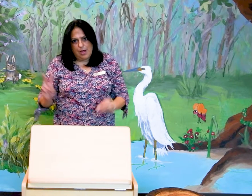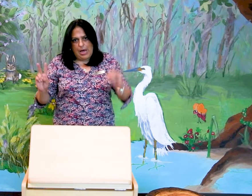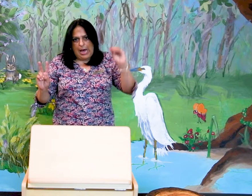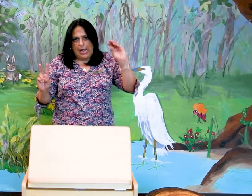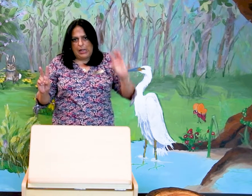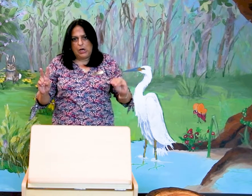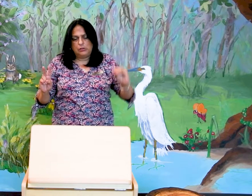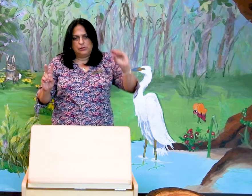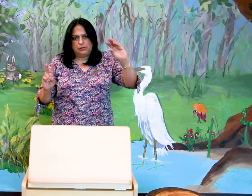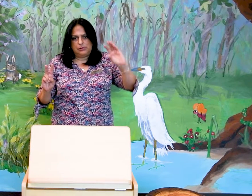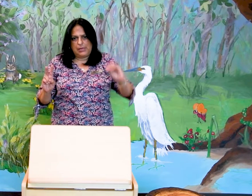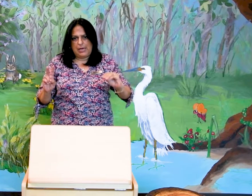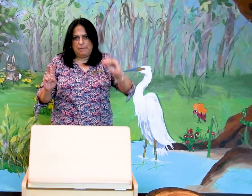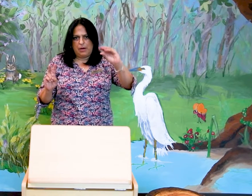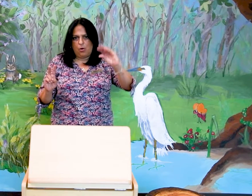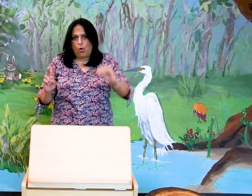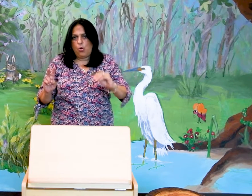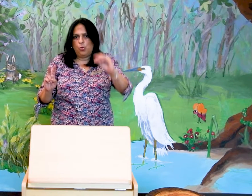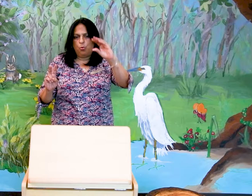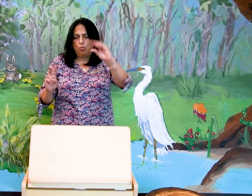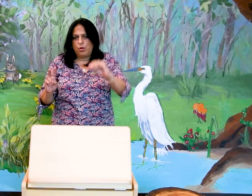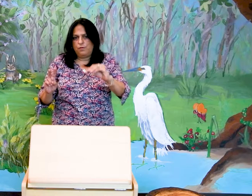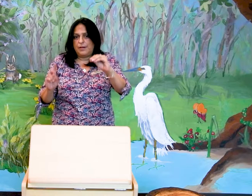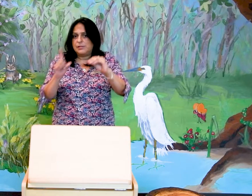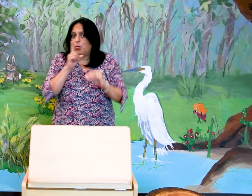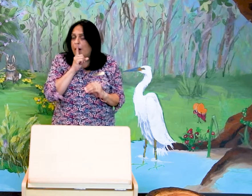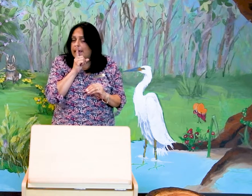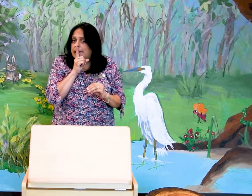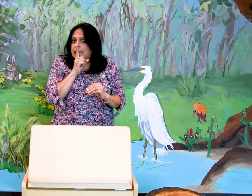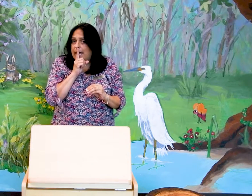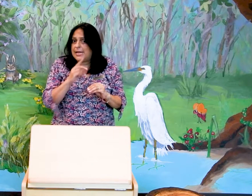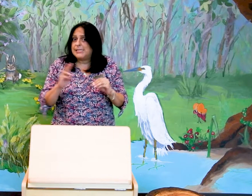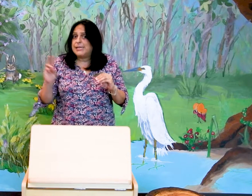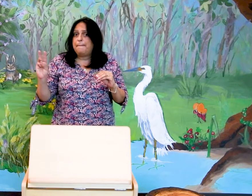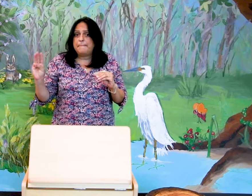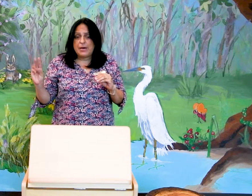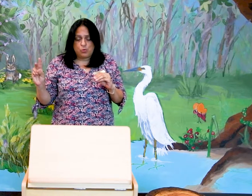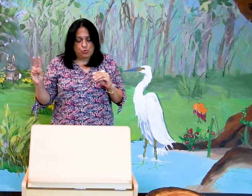Along came a wolf as quiet as a mouse.